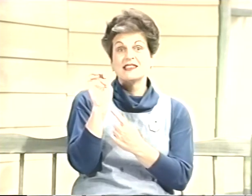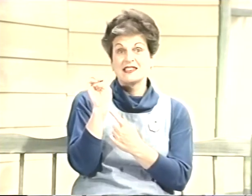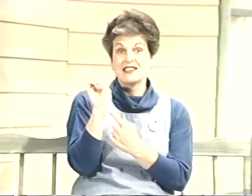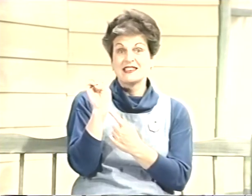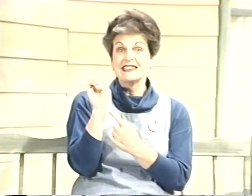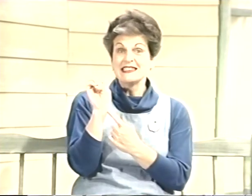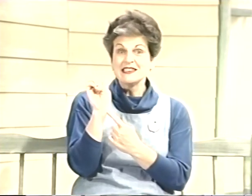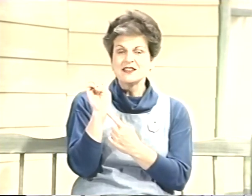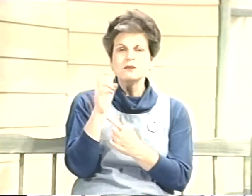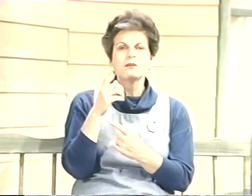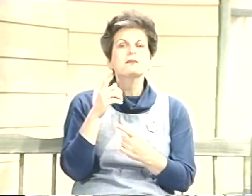Please.